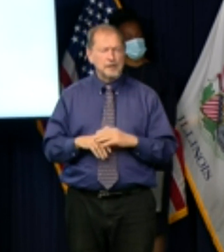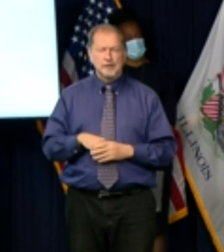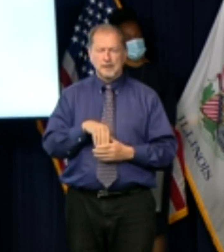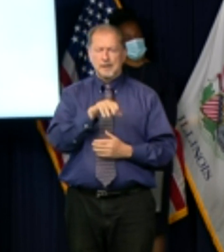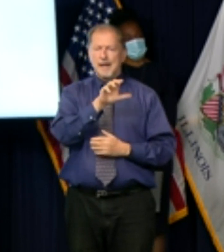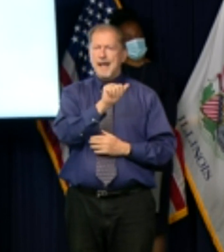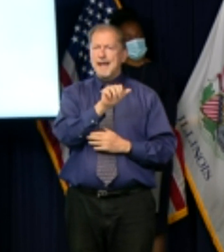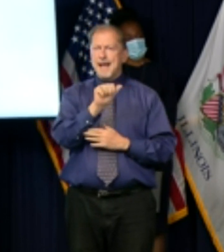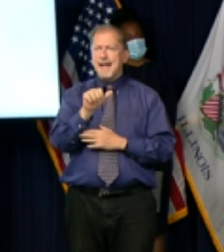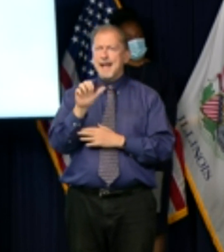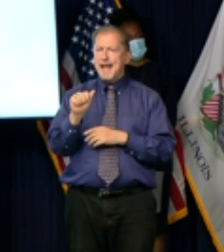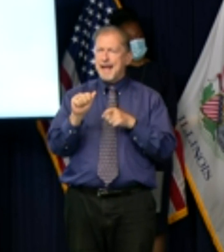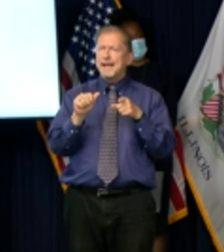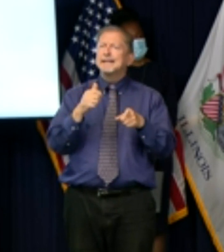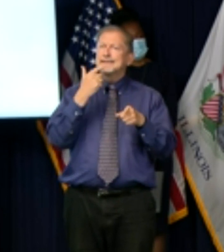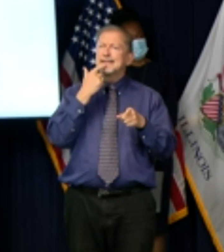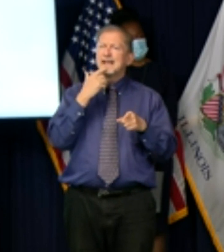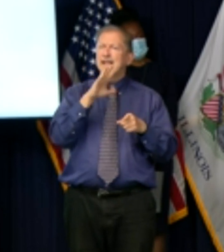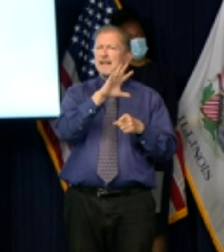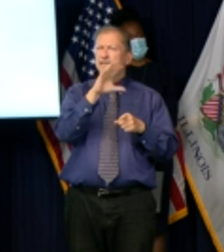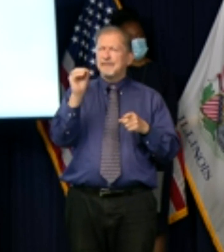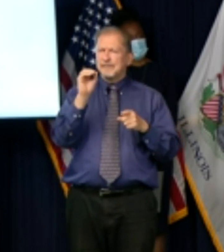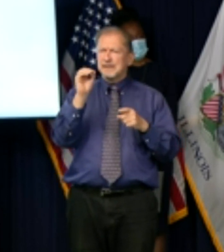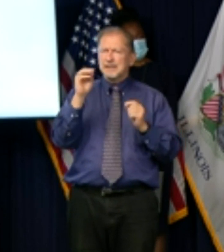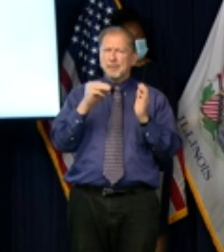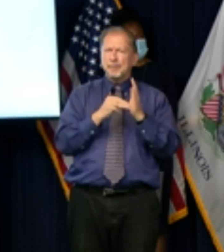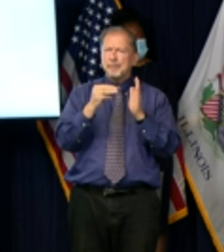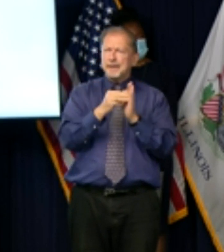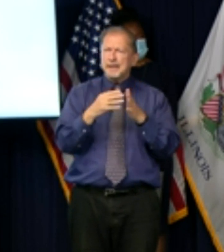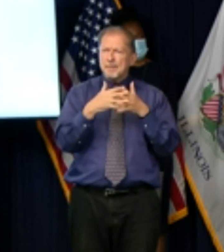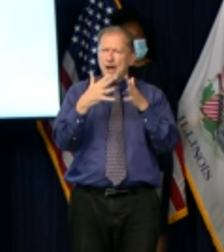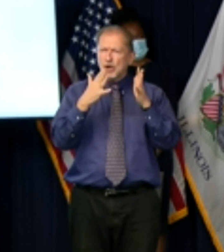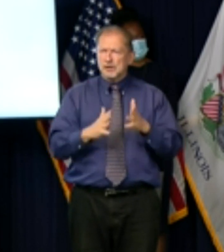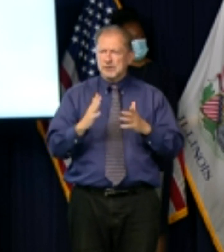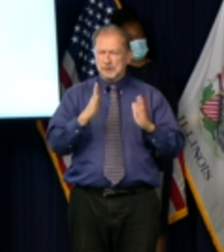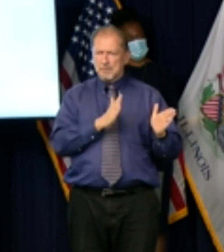million americans still hitting the roads um what's your message